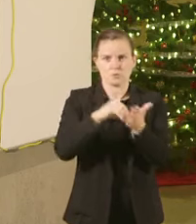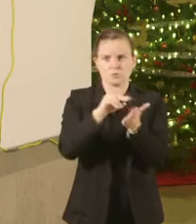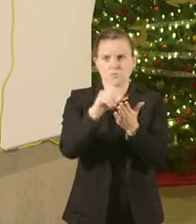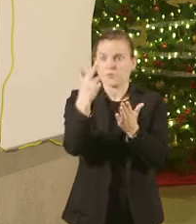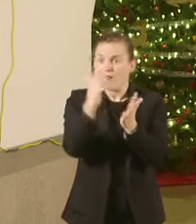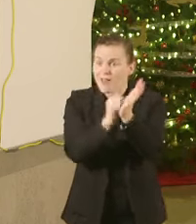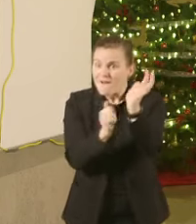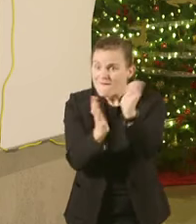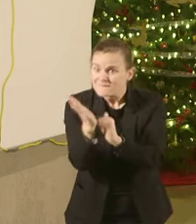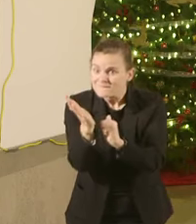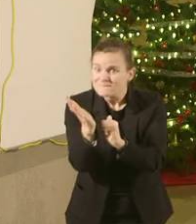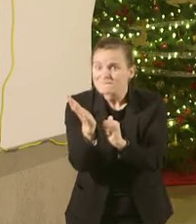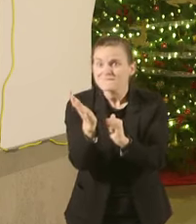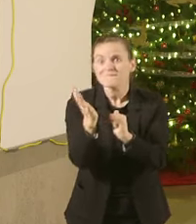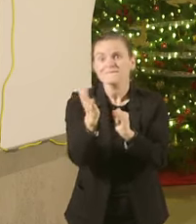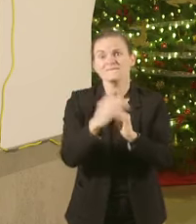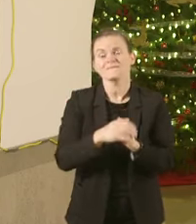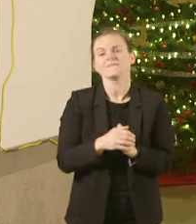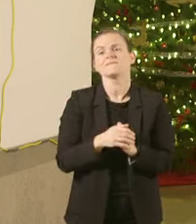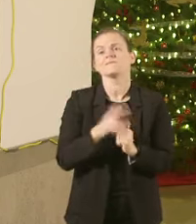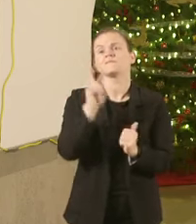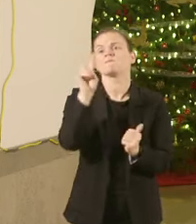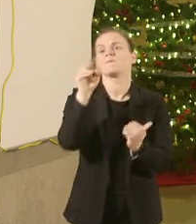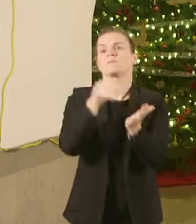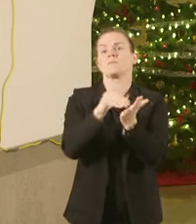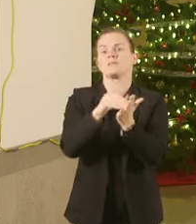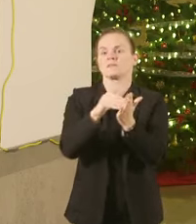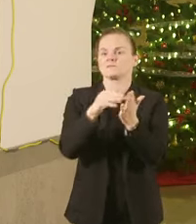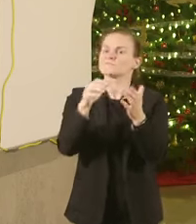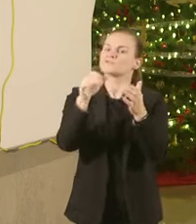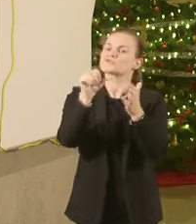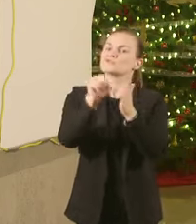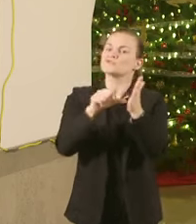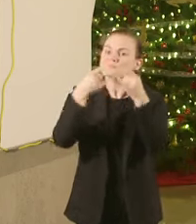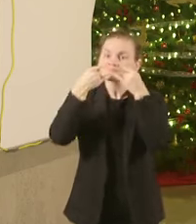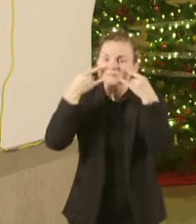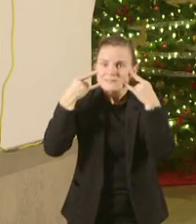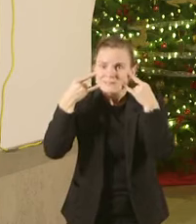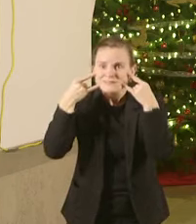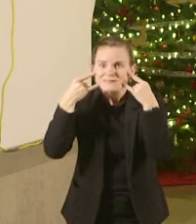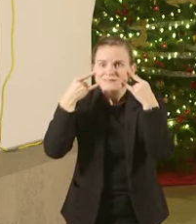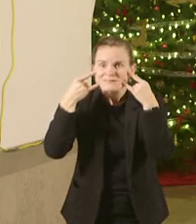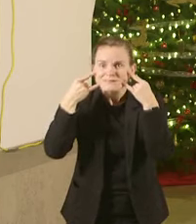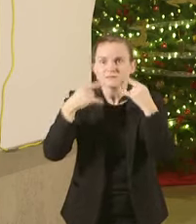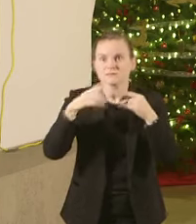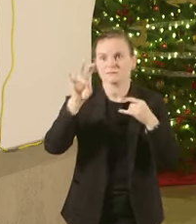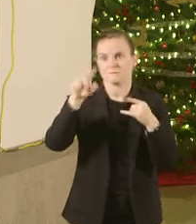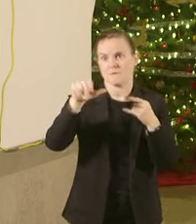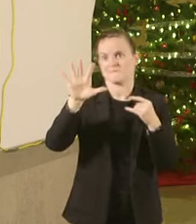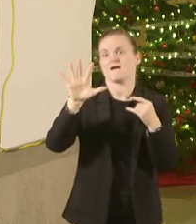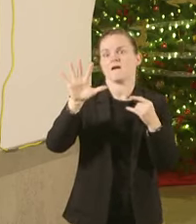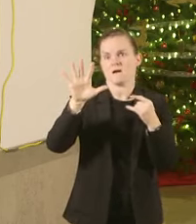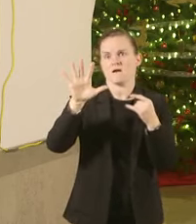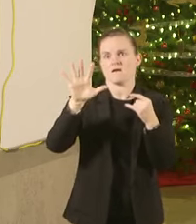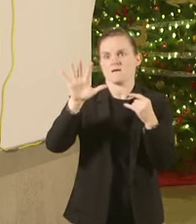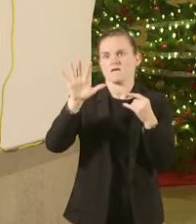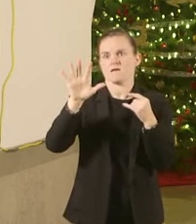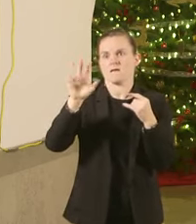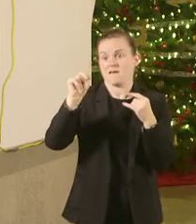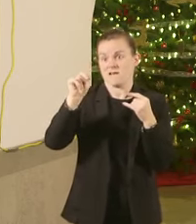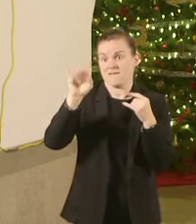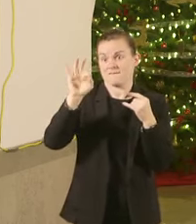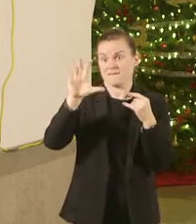million surgical masks 4.9 million in 95 masks and 1.4